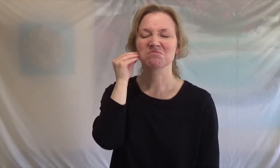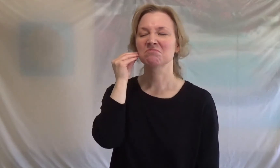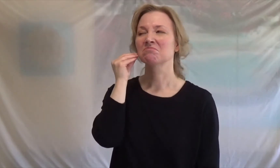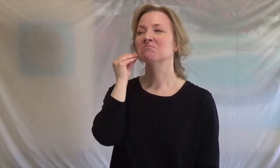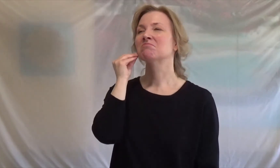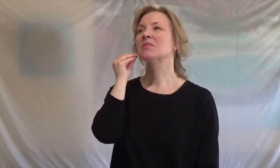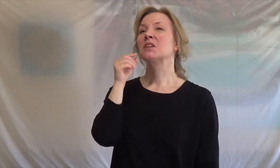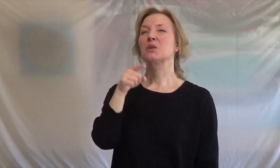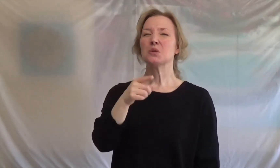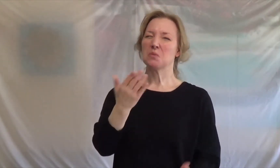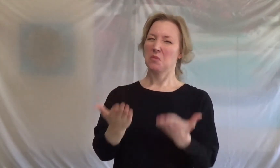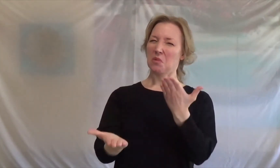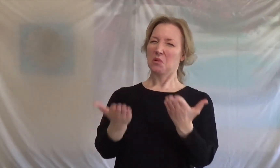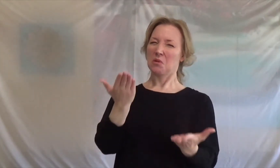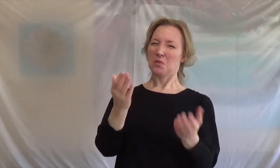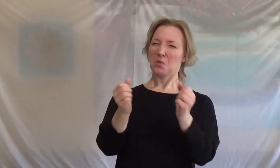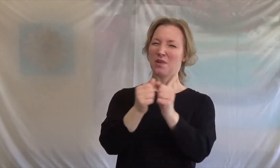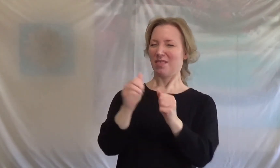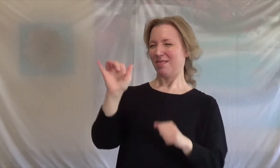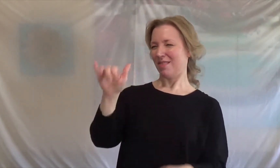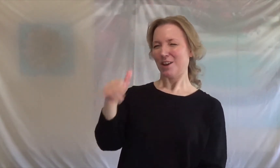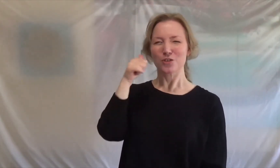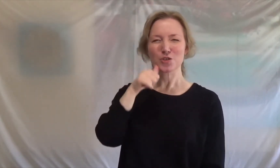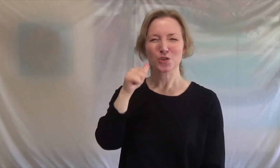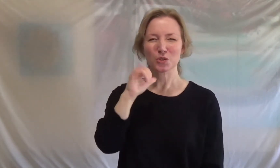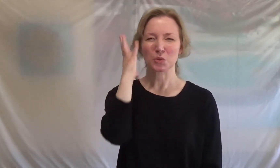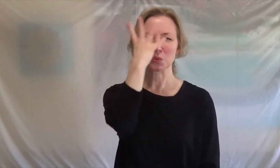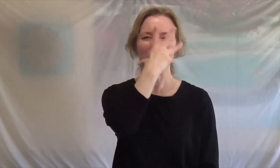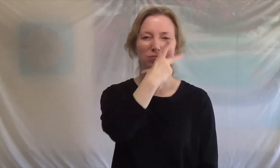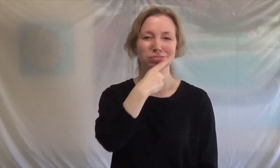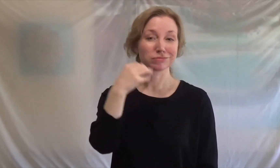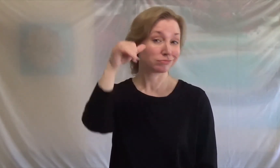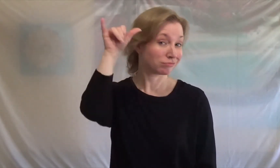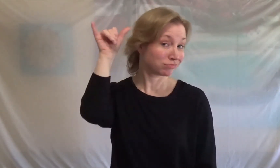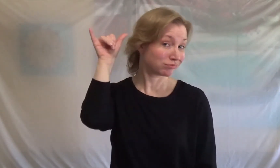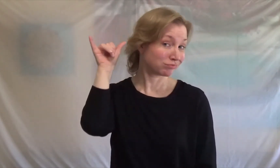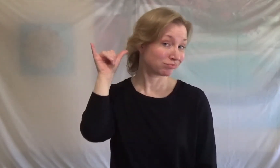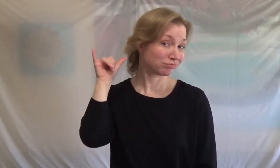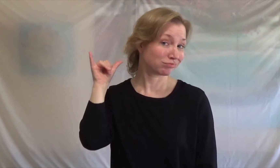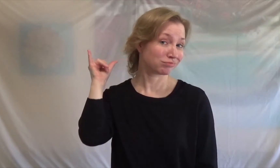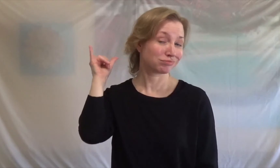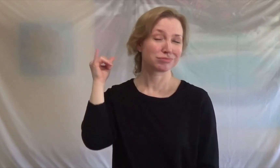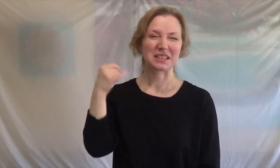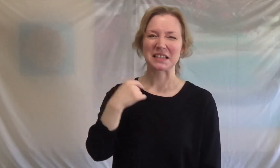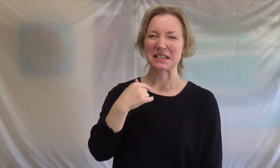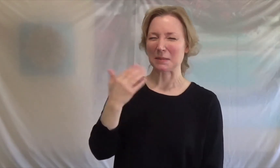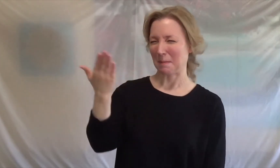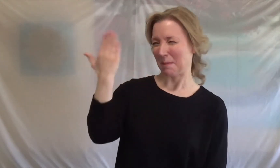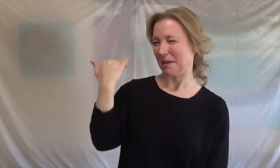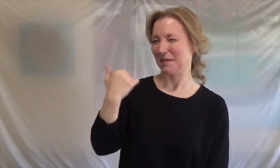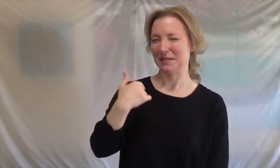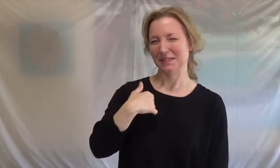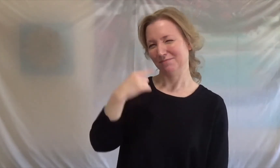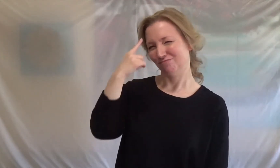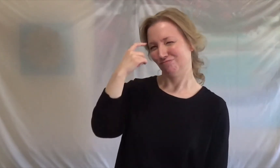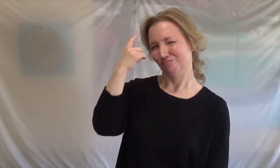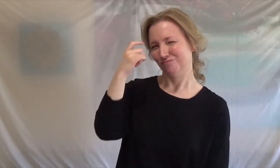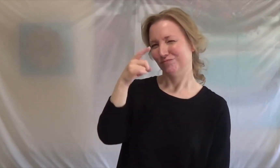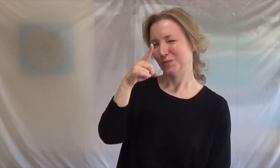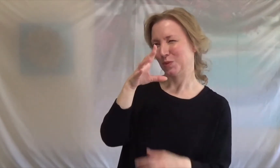And you're probably with that one girl, who always made me doubt She's so